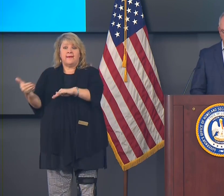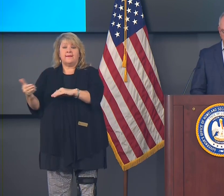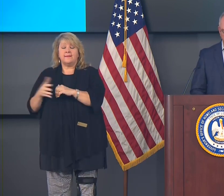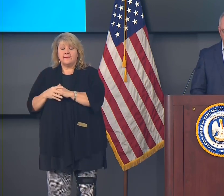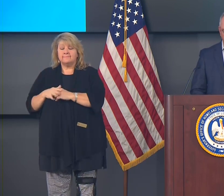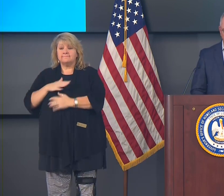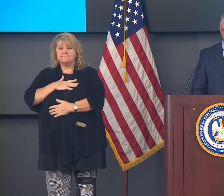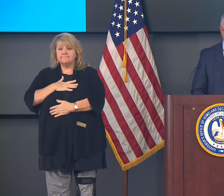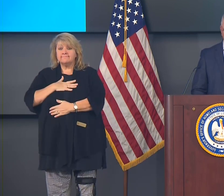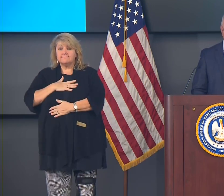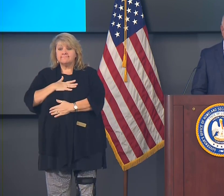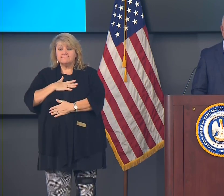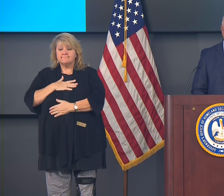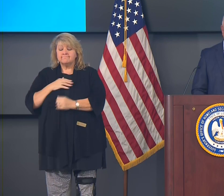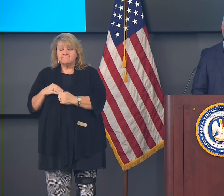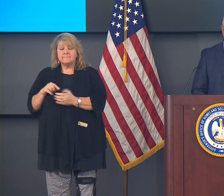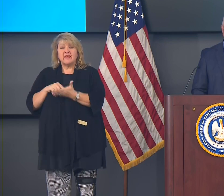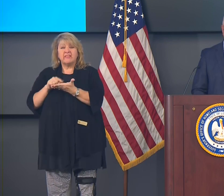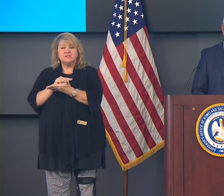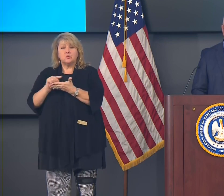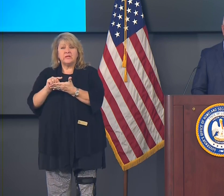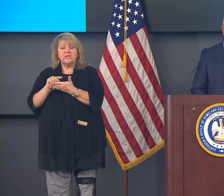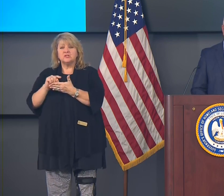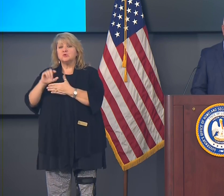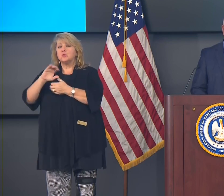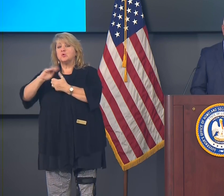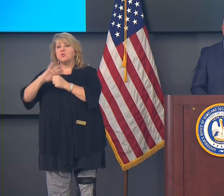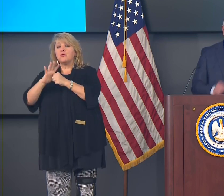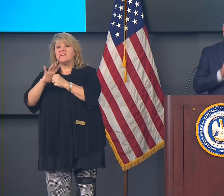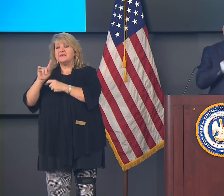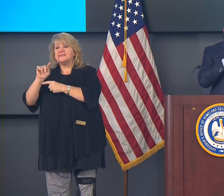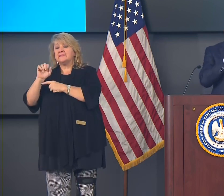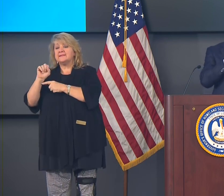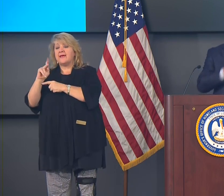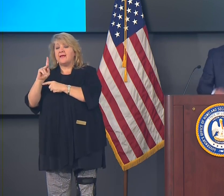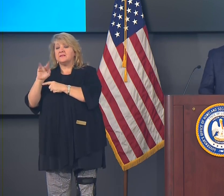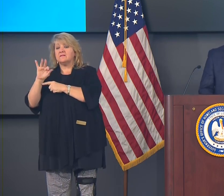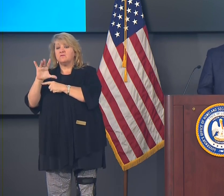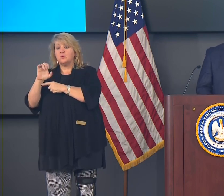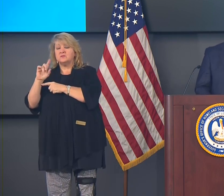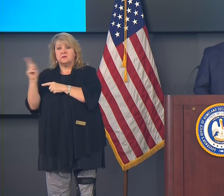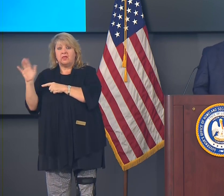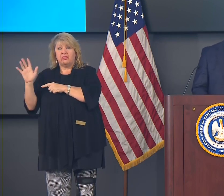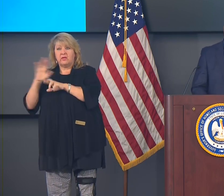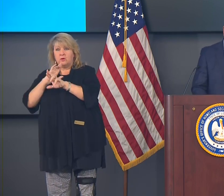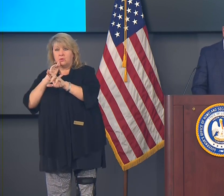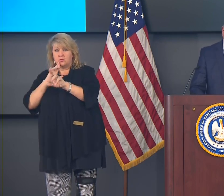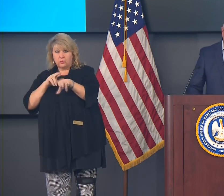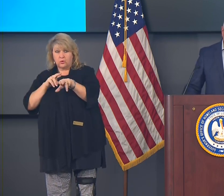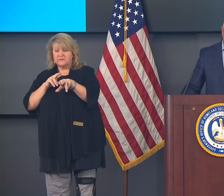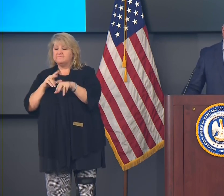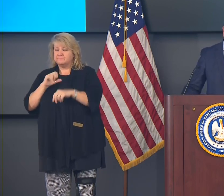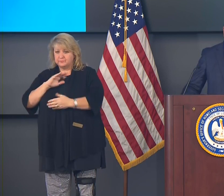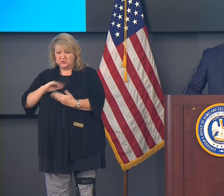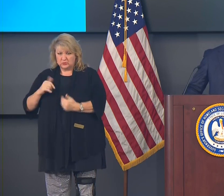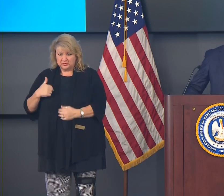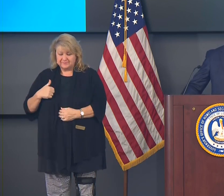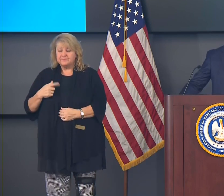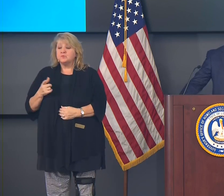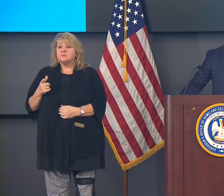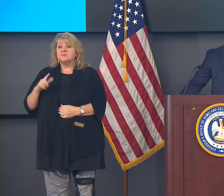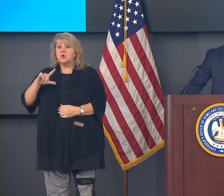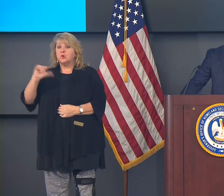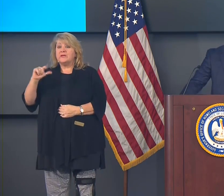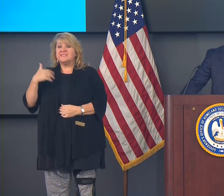This week's White House Coronavirus Task Force report shows that Louisiana